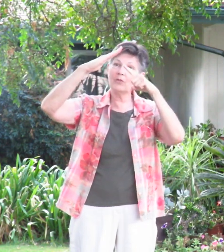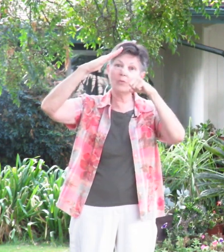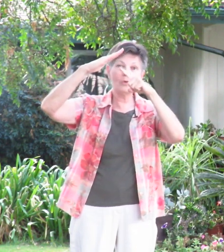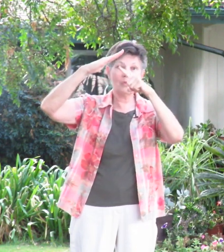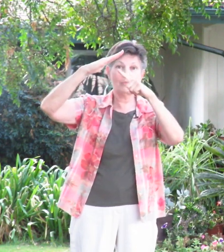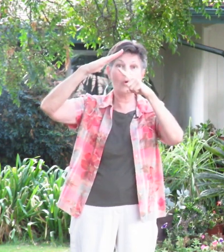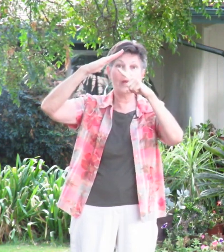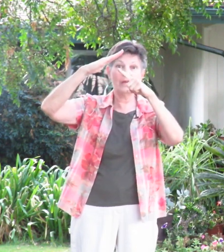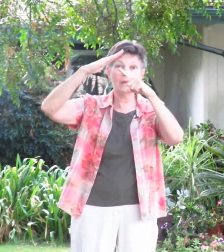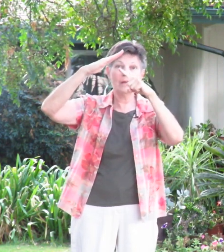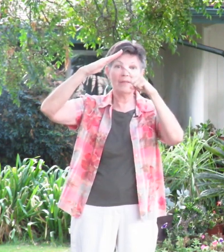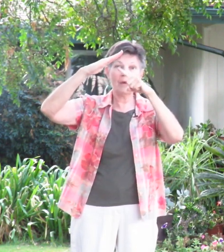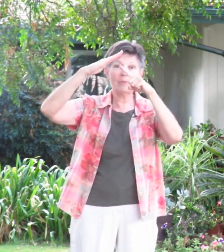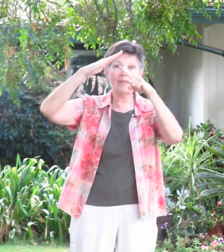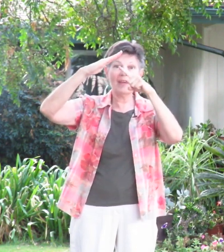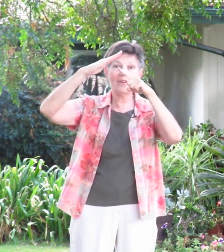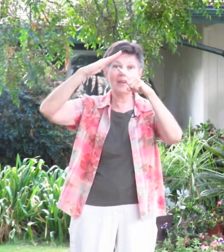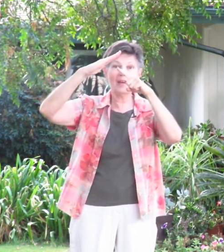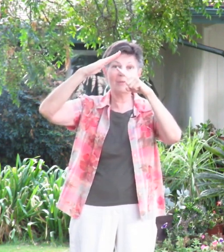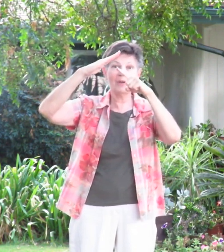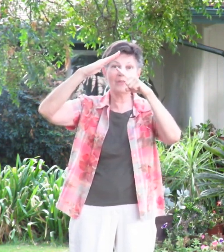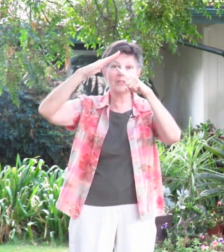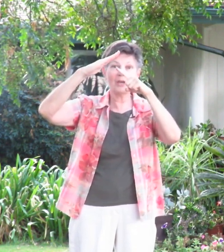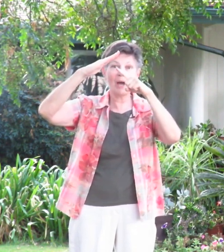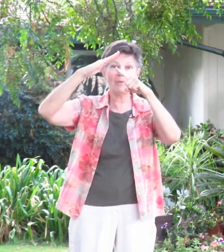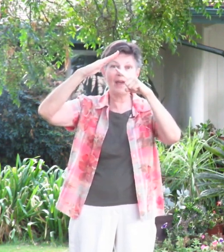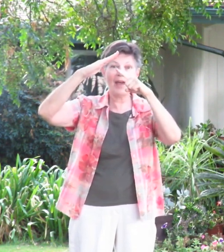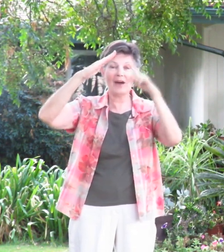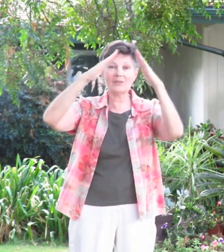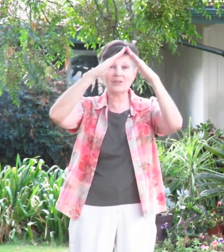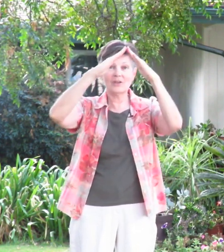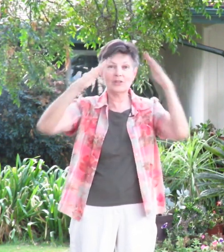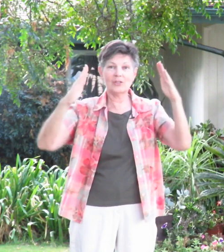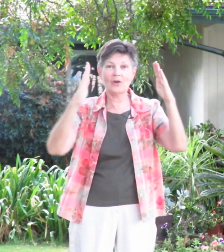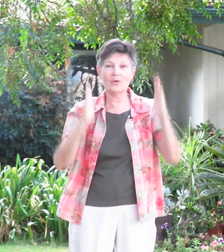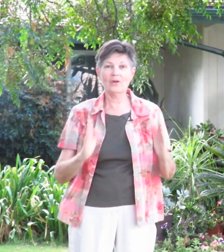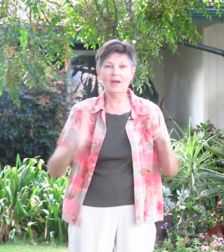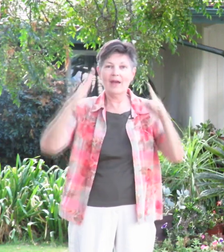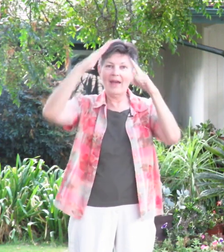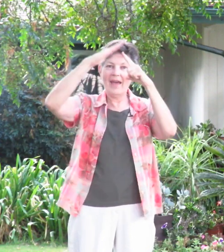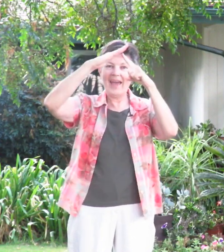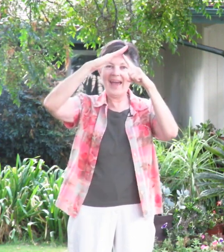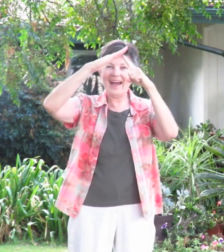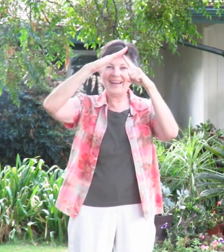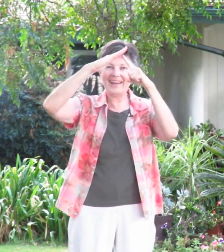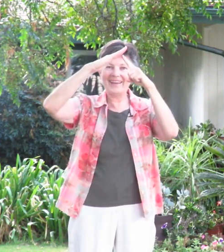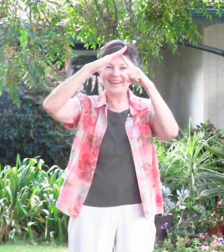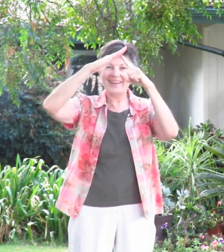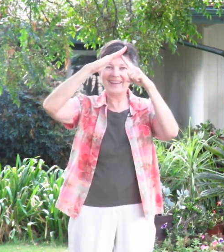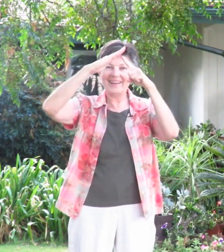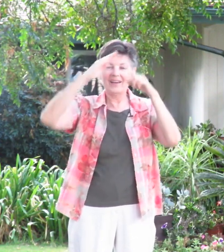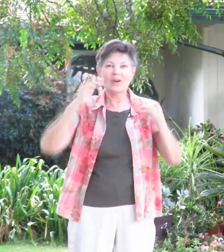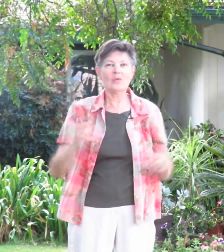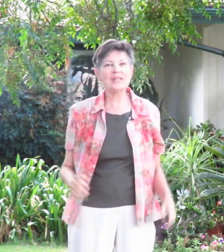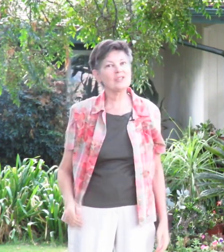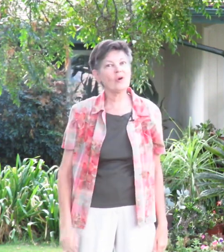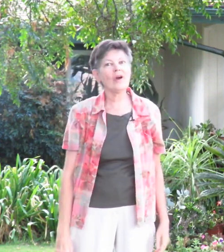for roof and point. That would be the area up here at the top of the house. So, attic. We store